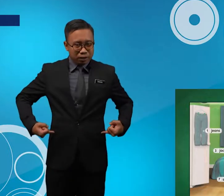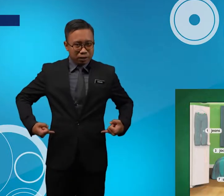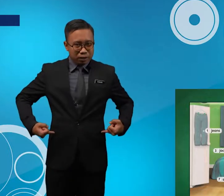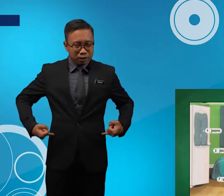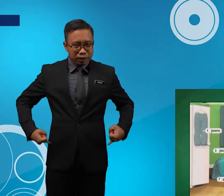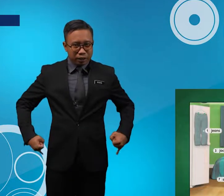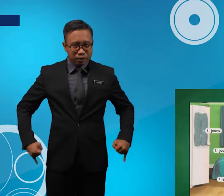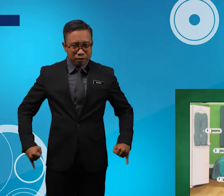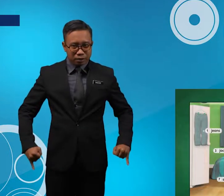jeans, jeans,